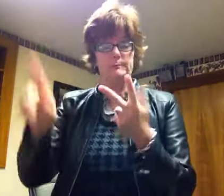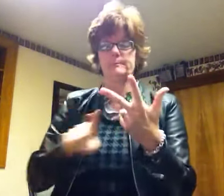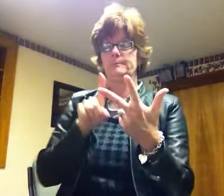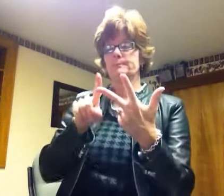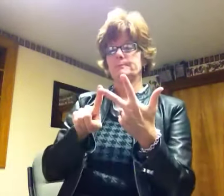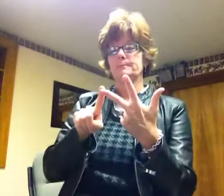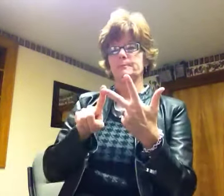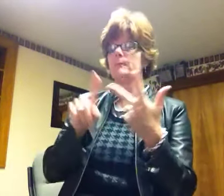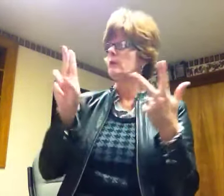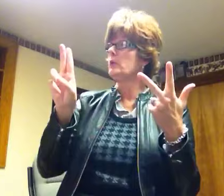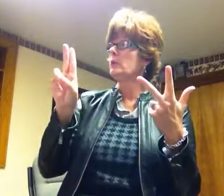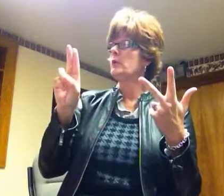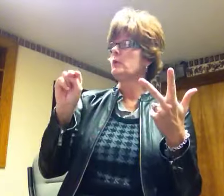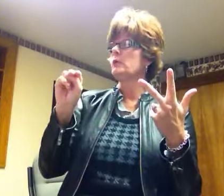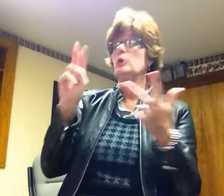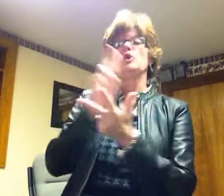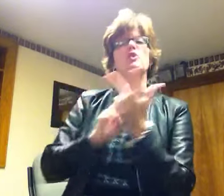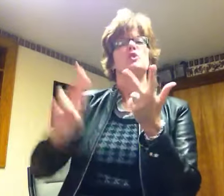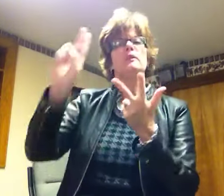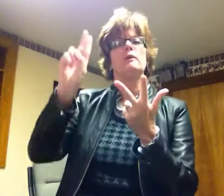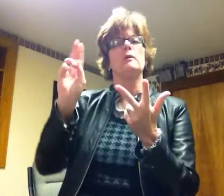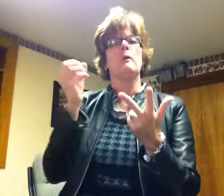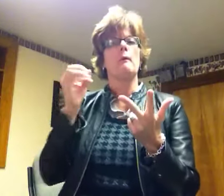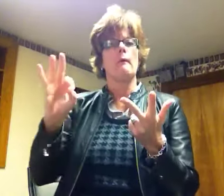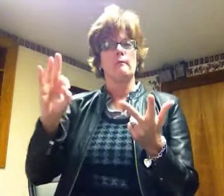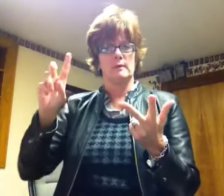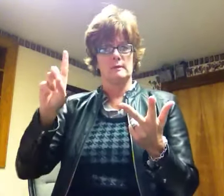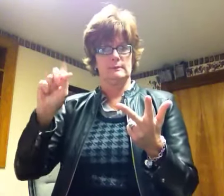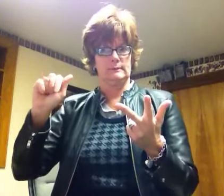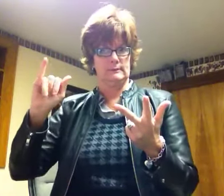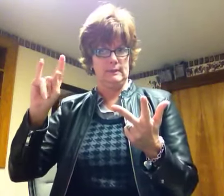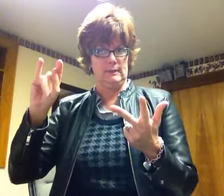Dayton, and the Methodist Theological School of Ohio.